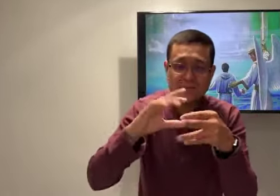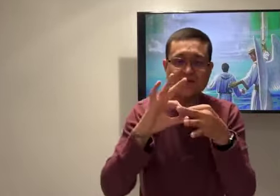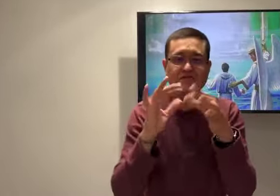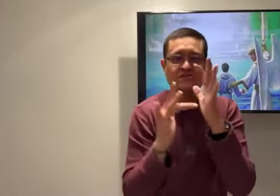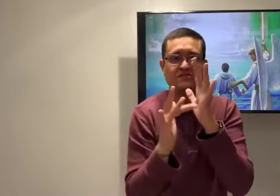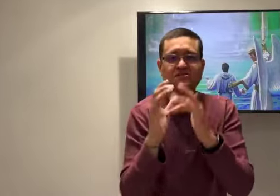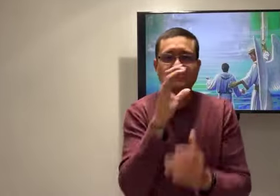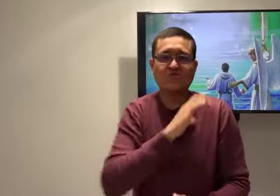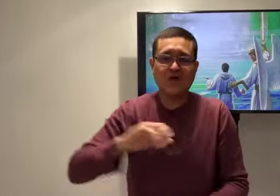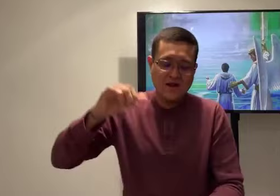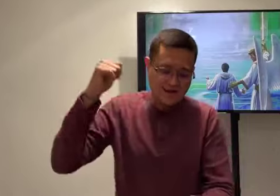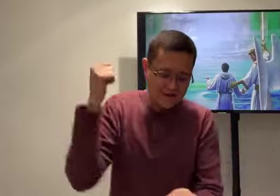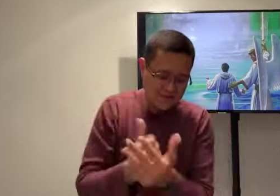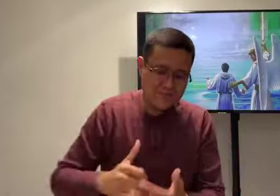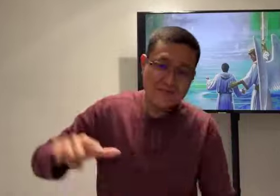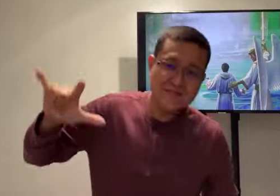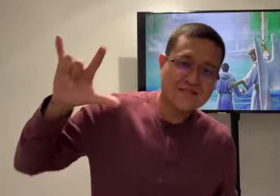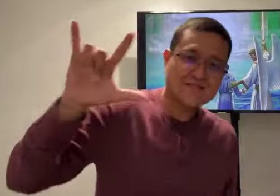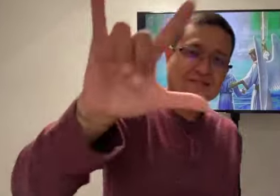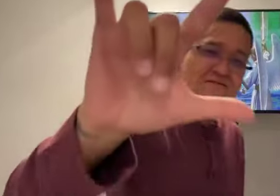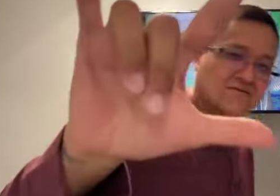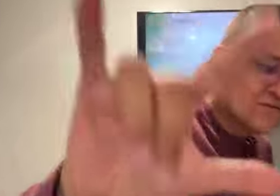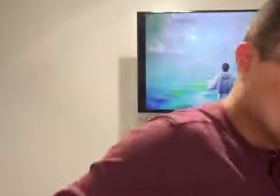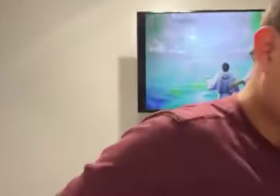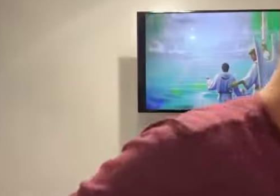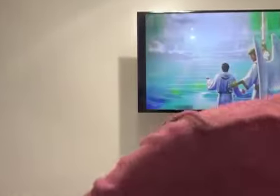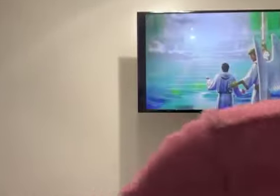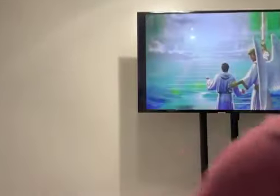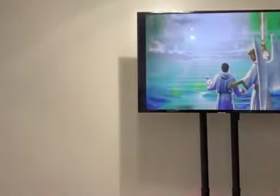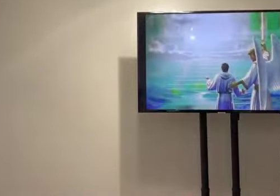worldliness. In the name of Jesus Christ. Christ, we love you. Amen.